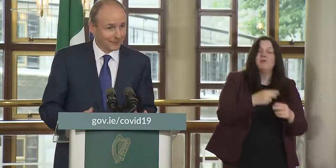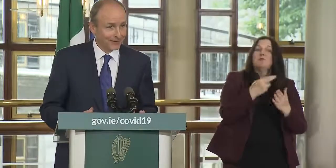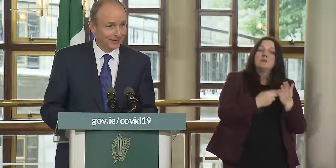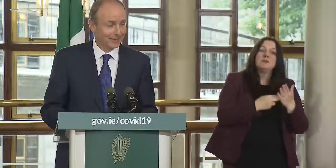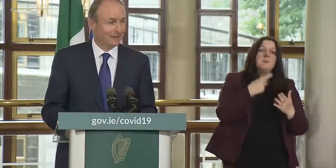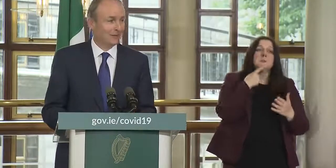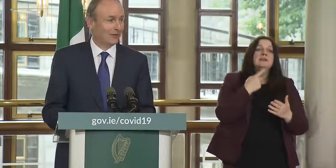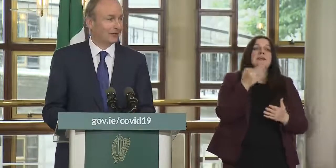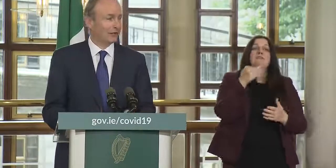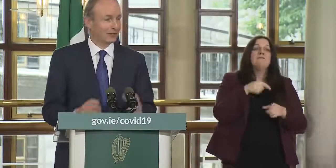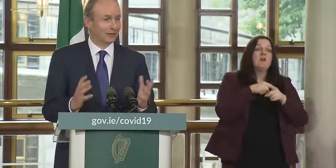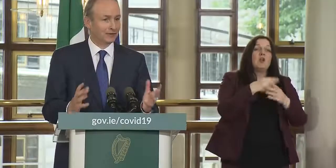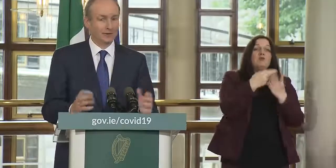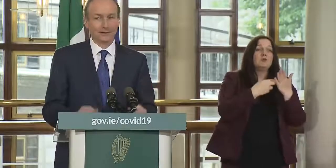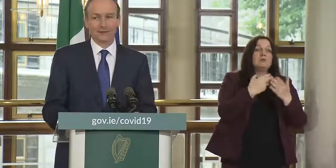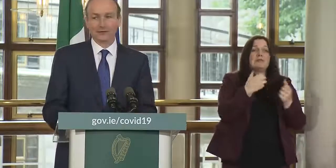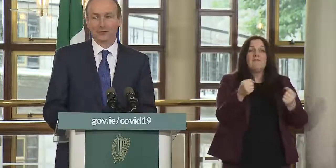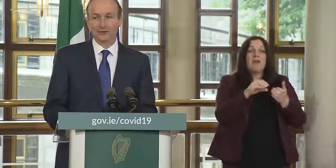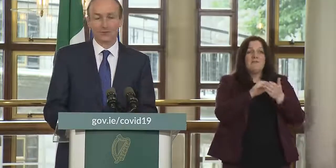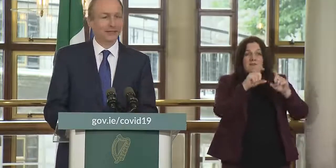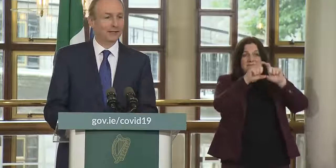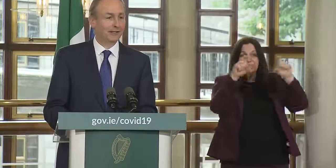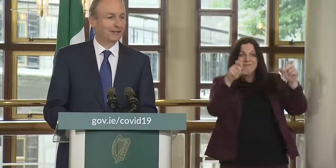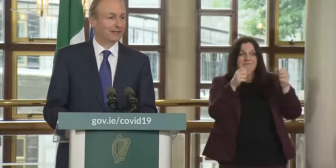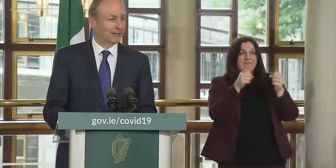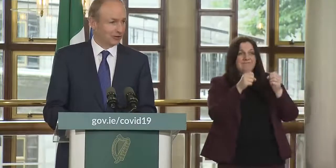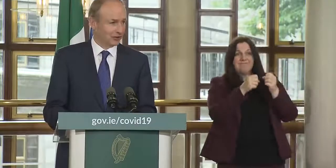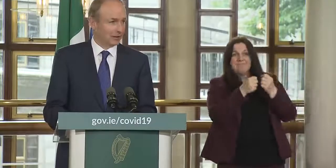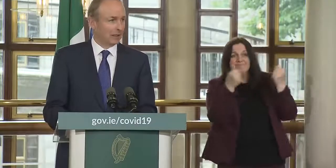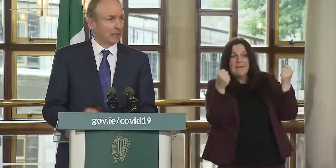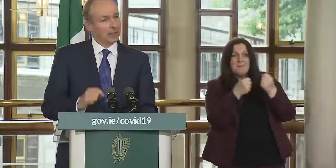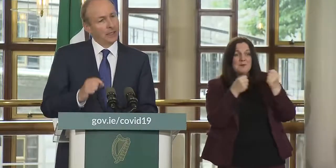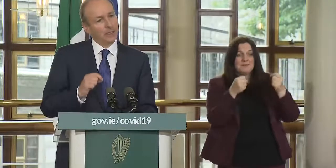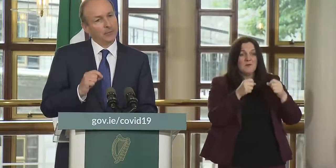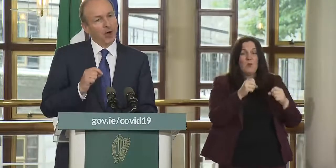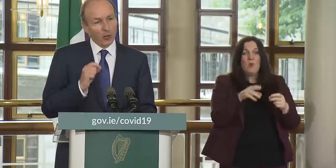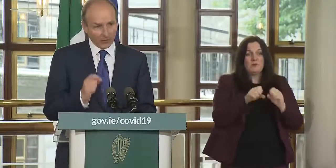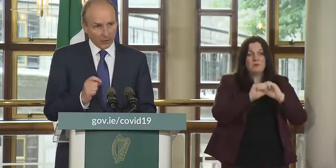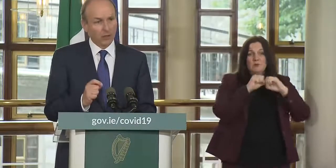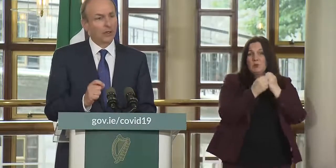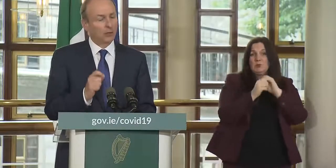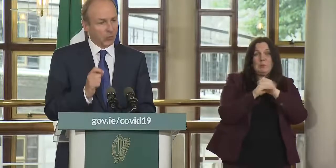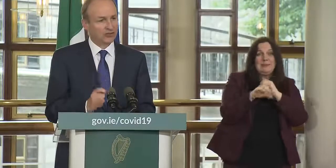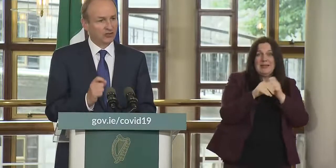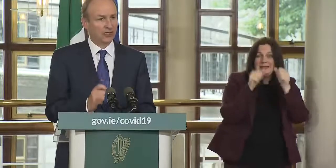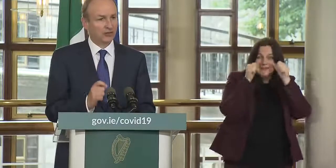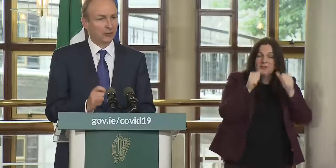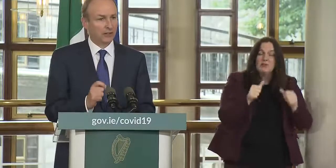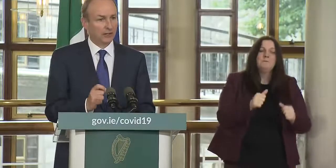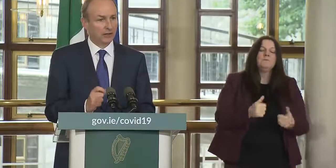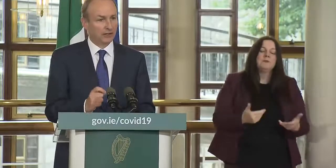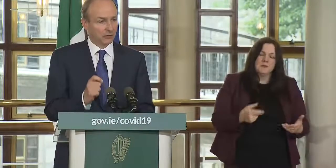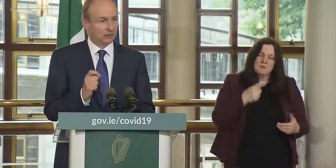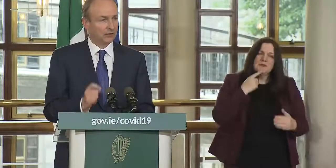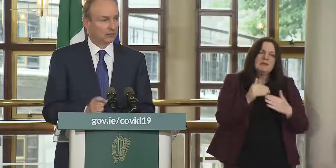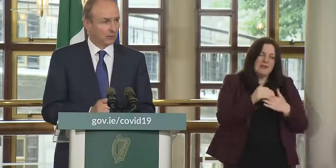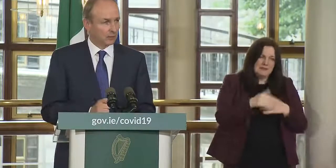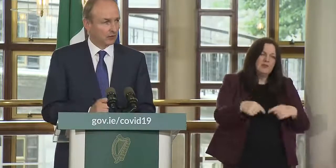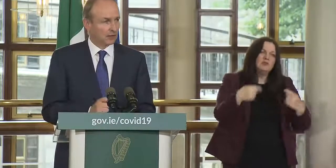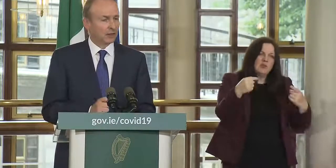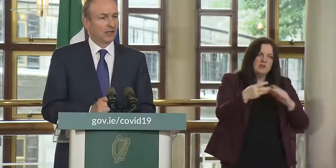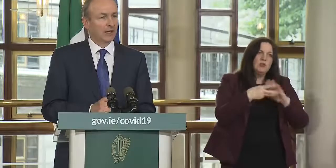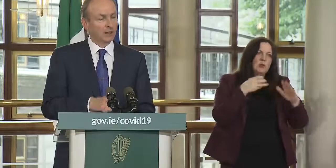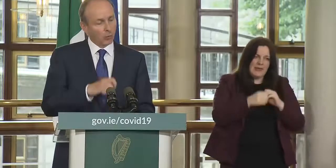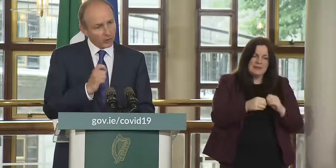the headlines or never get the social media attention however it was a challenging weekend and that's how they